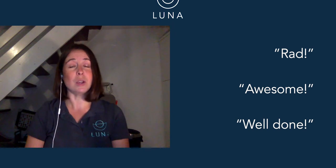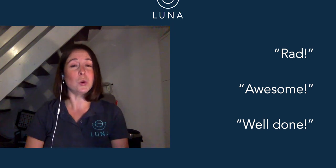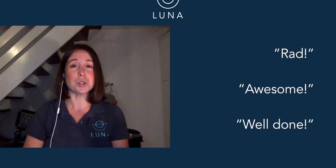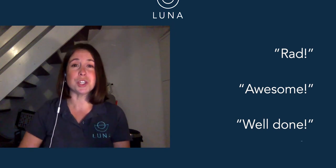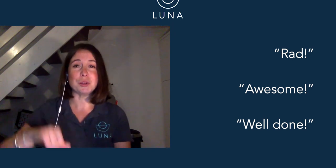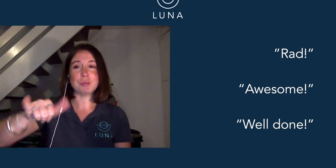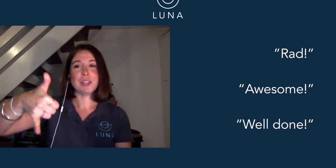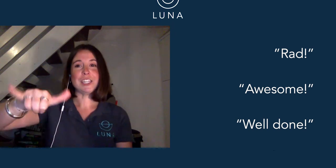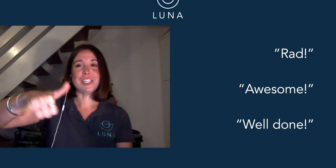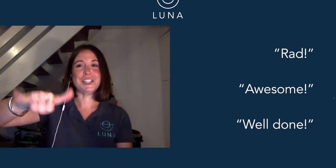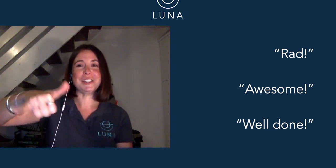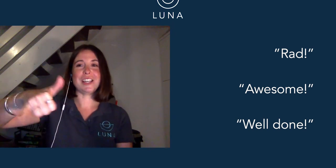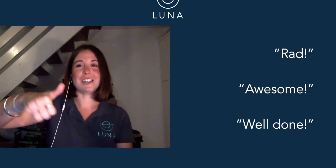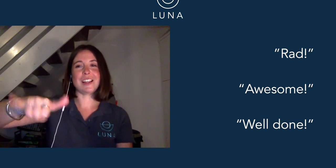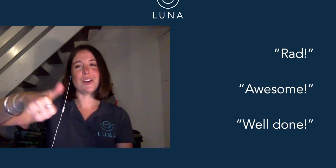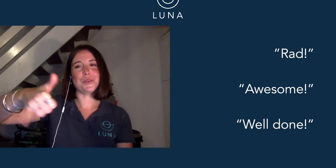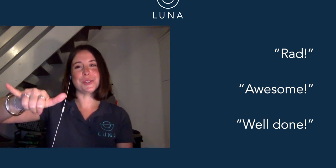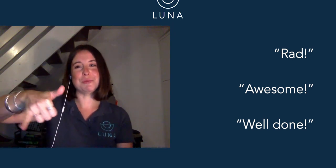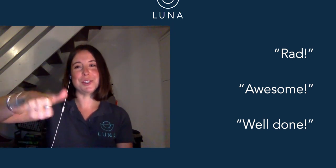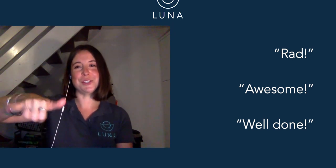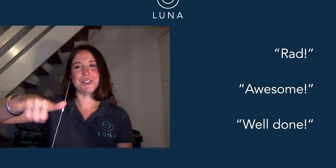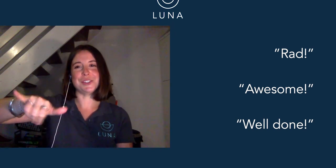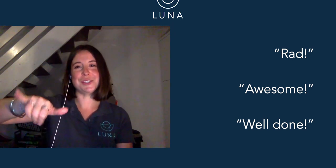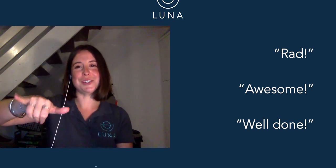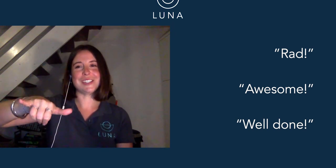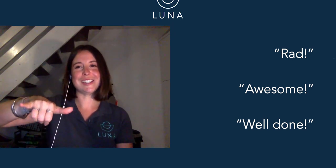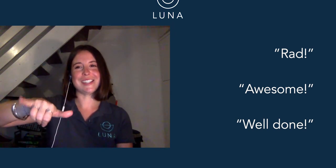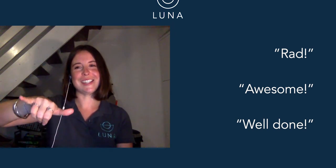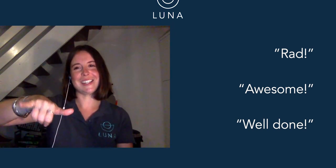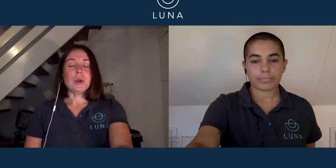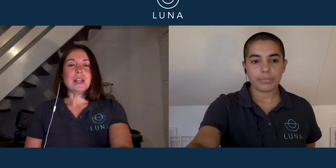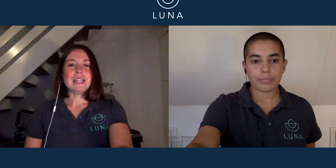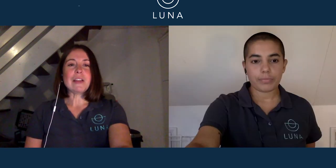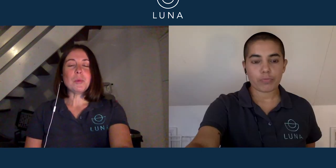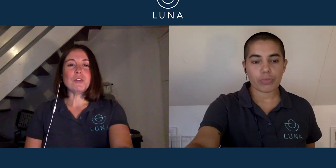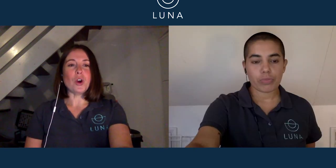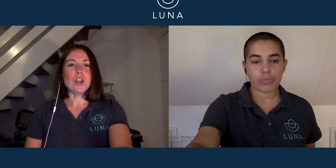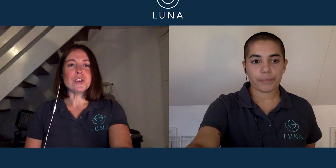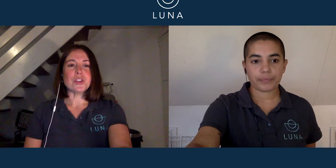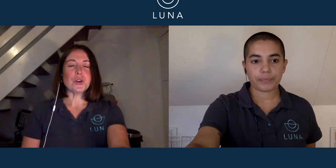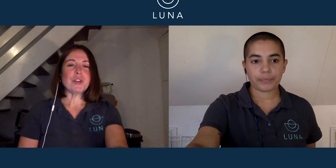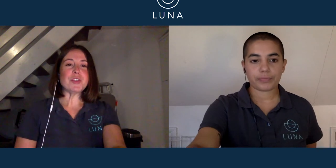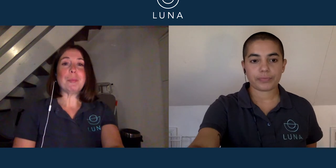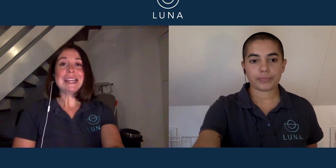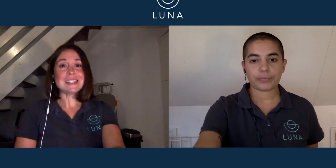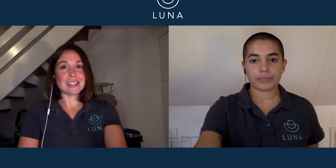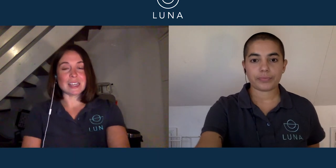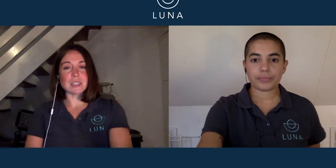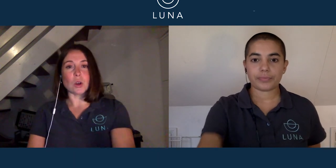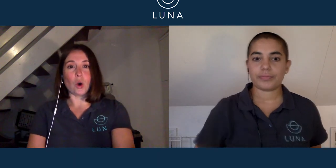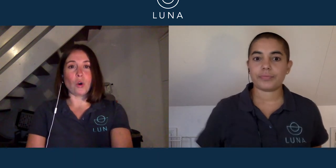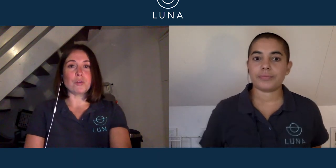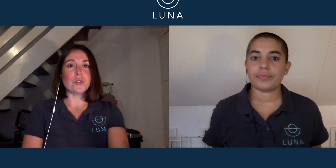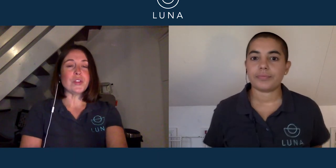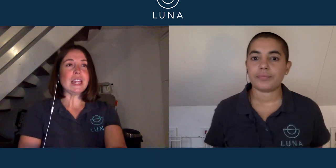awesome, you do this. Like, awesome dude. Now that we've gone over the basics of the